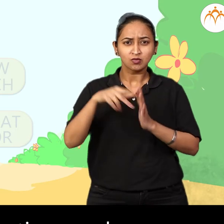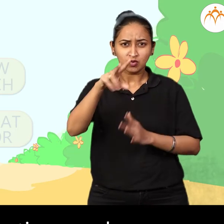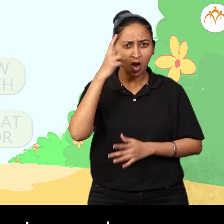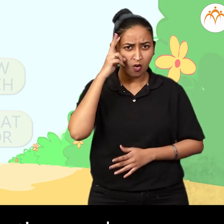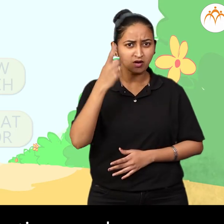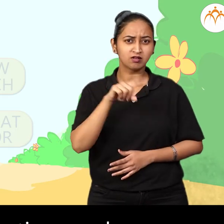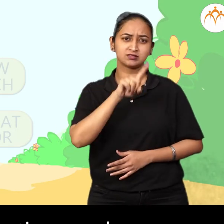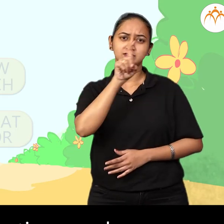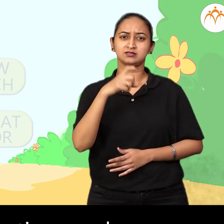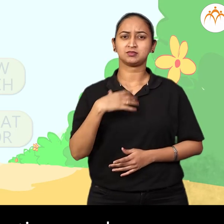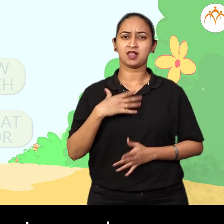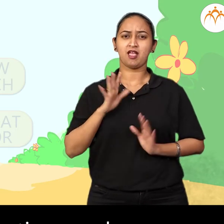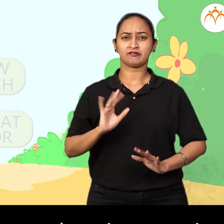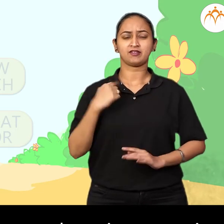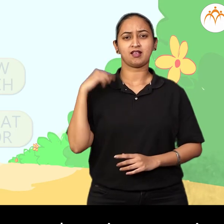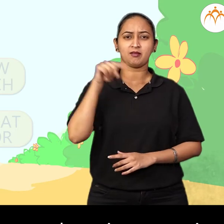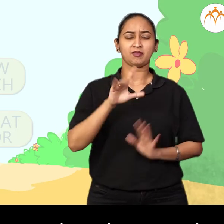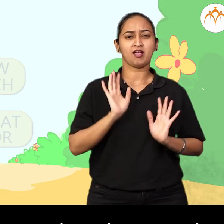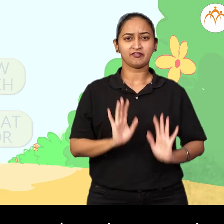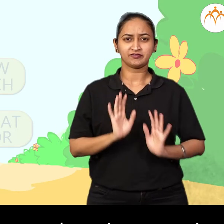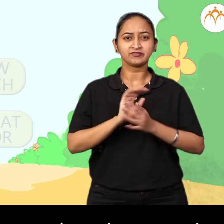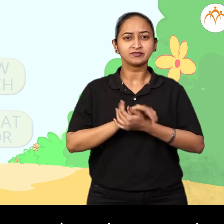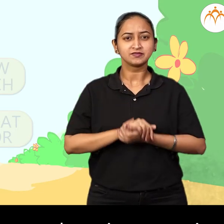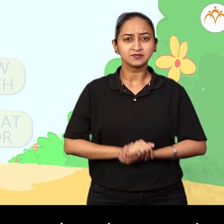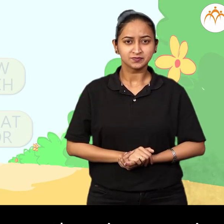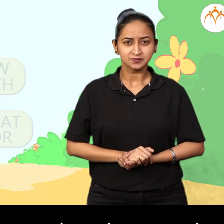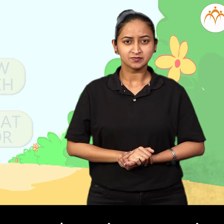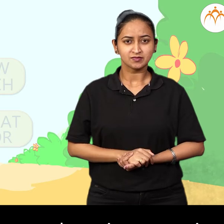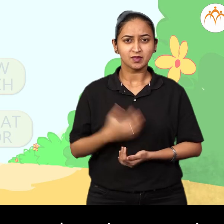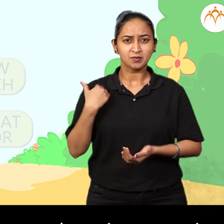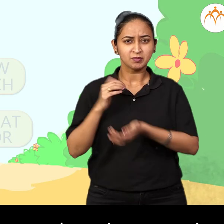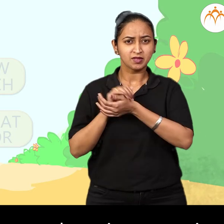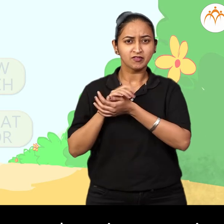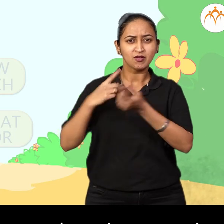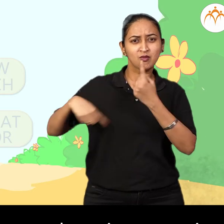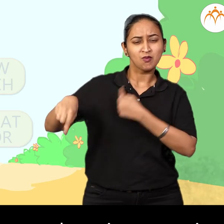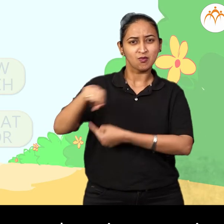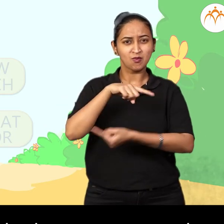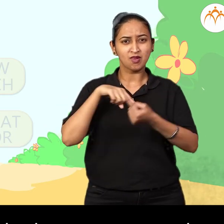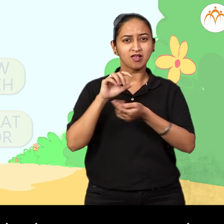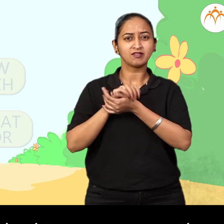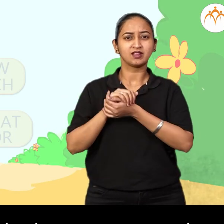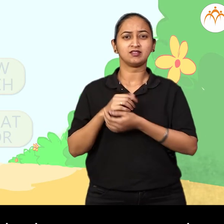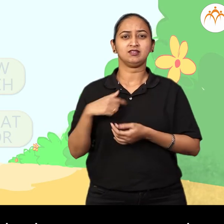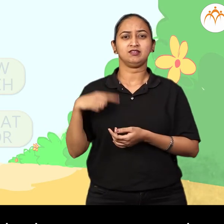question mark. I am always present wherever there is a question and all my friends